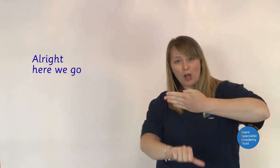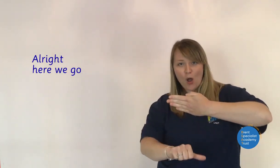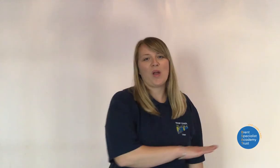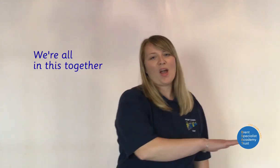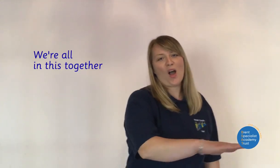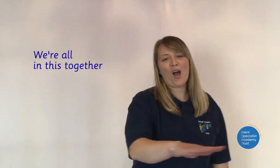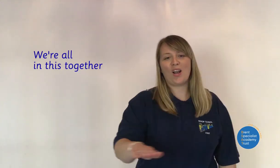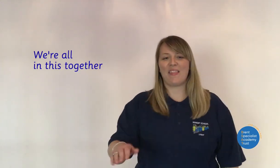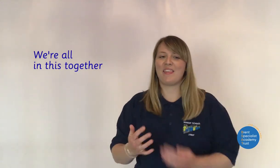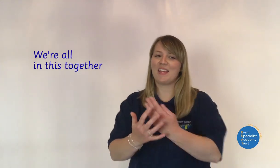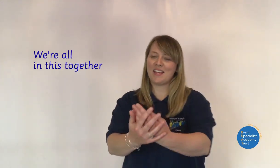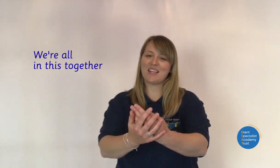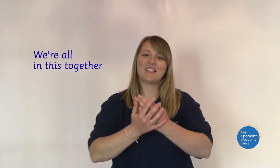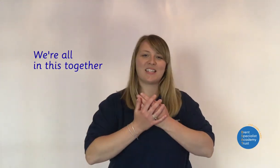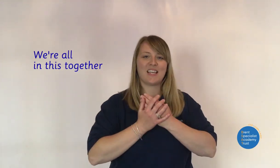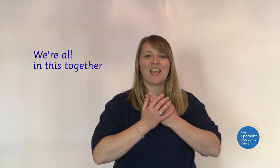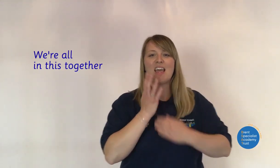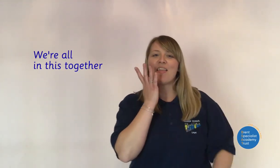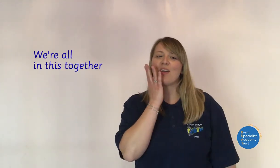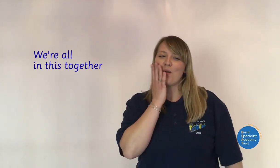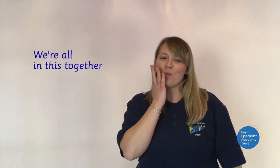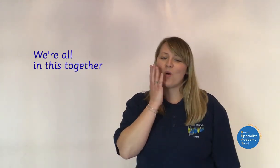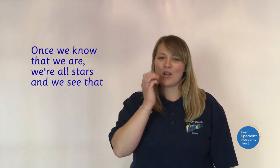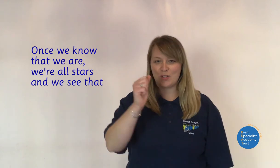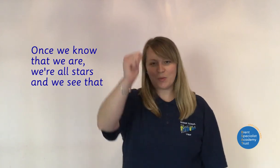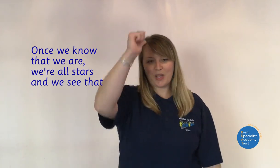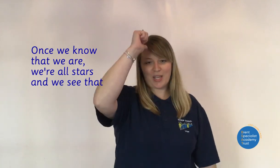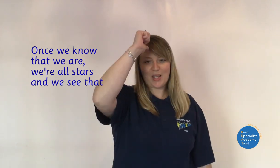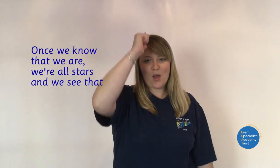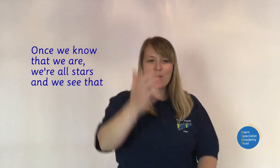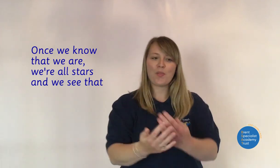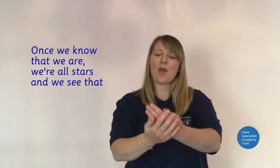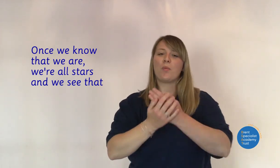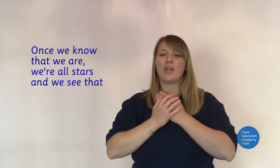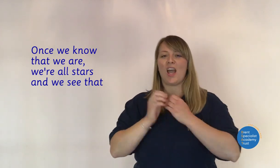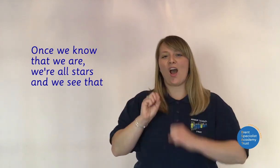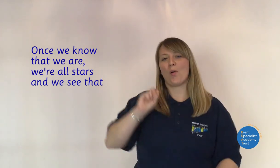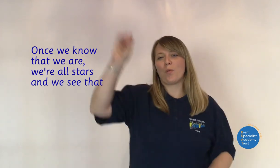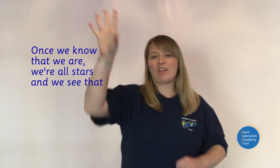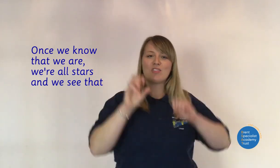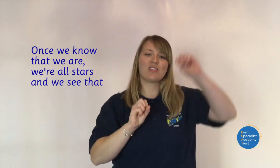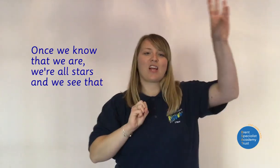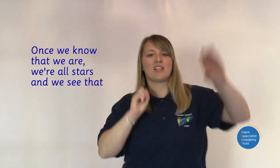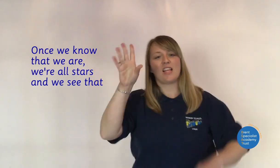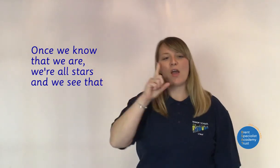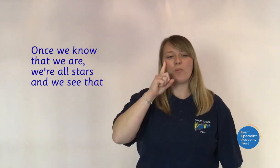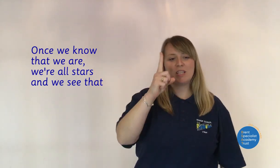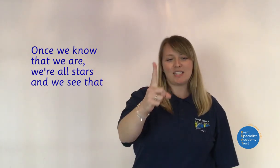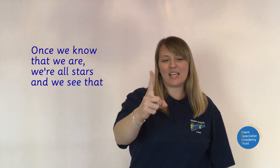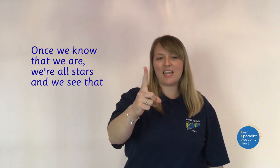We're all in this together Once we know that we are, we're all stars And we see